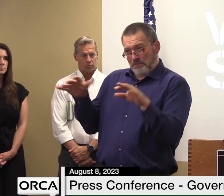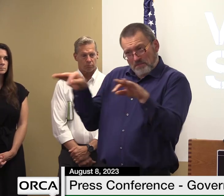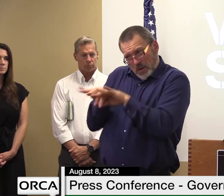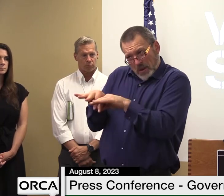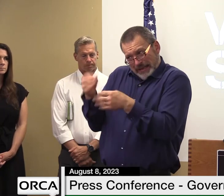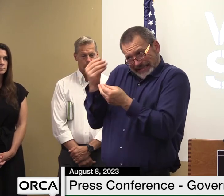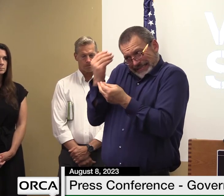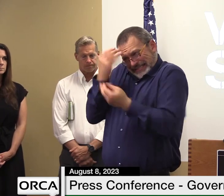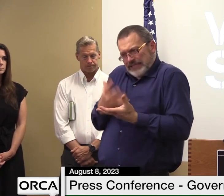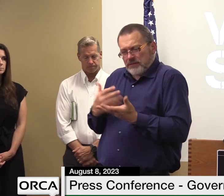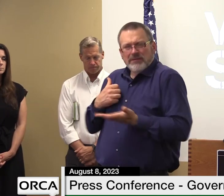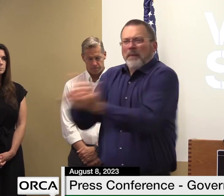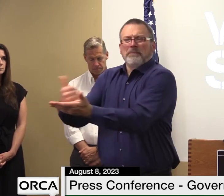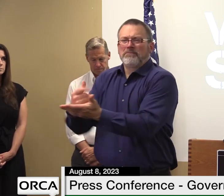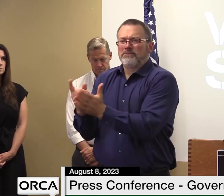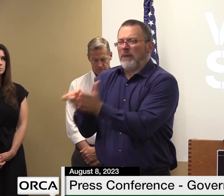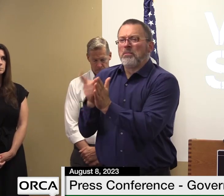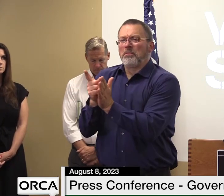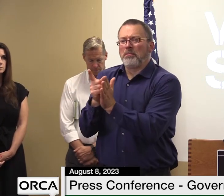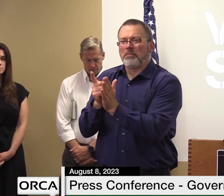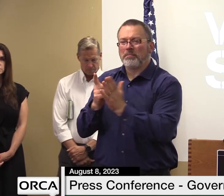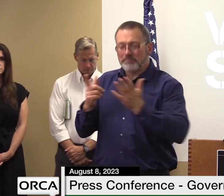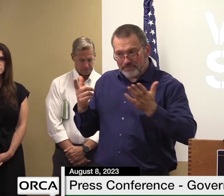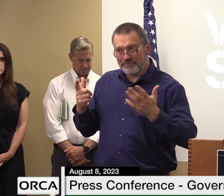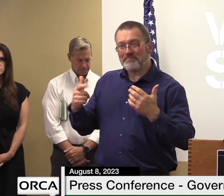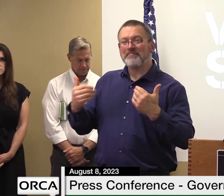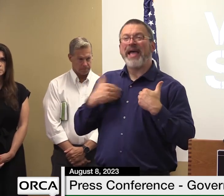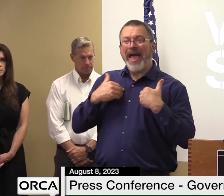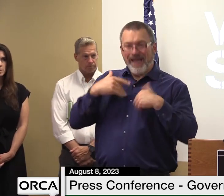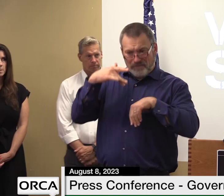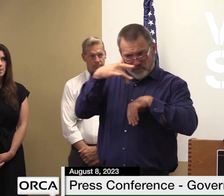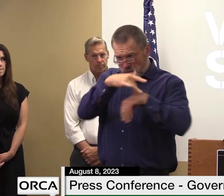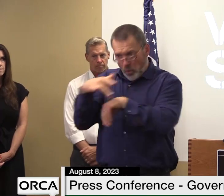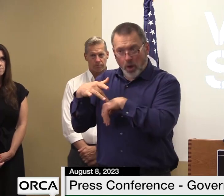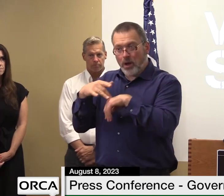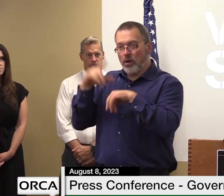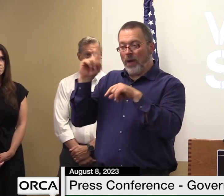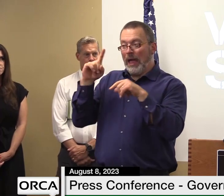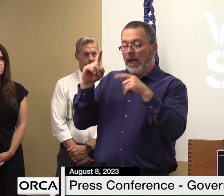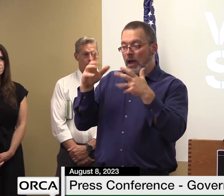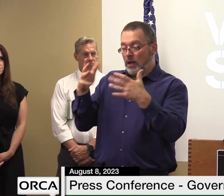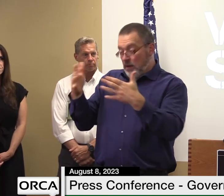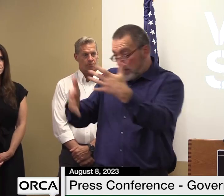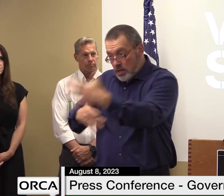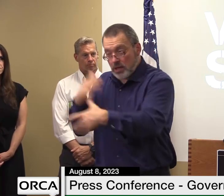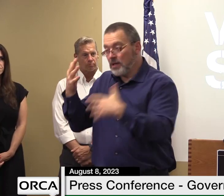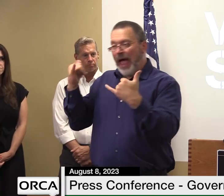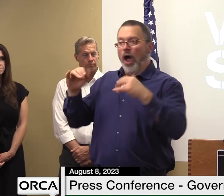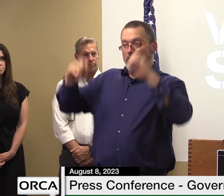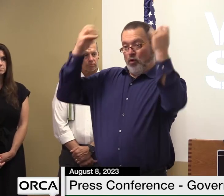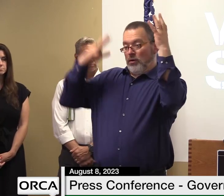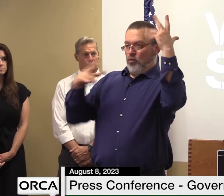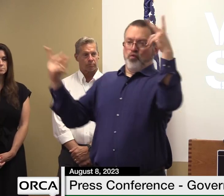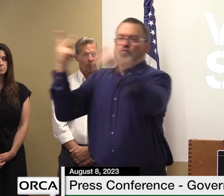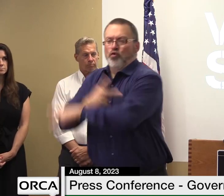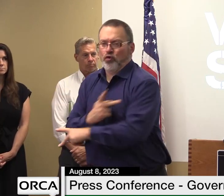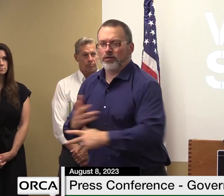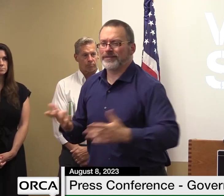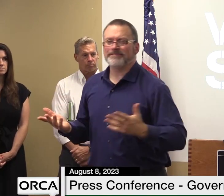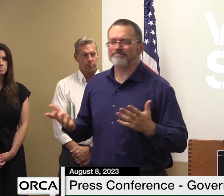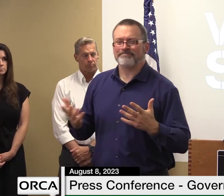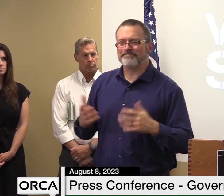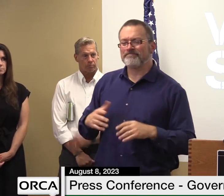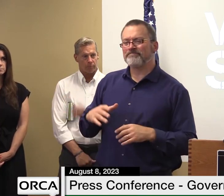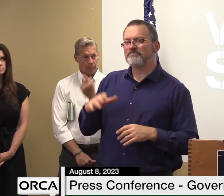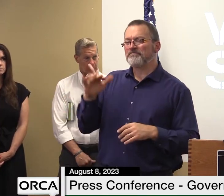to bring in some resources to get through this emergency period so um i think if you look back uh today